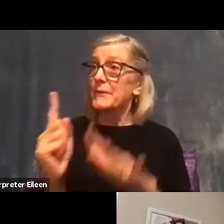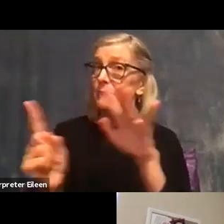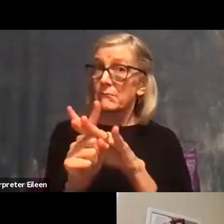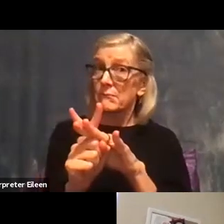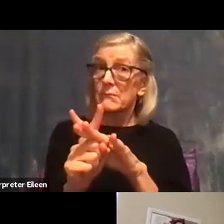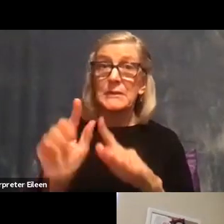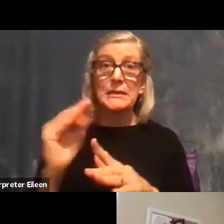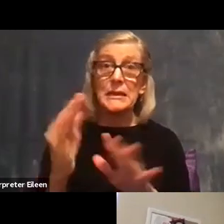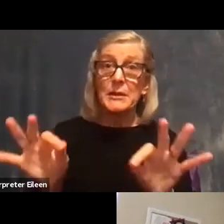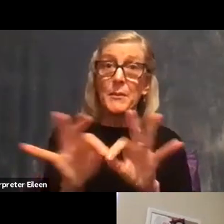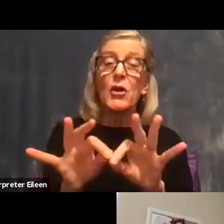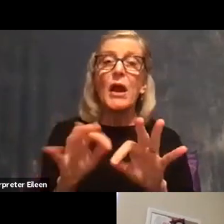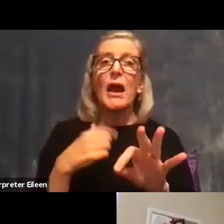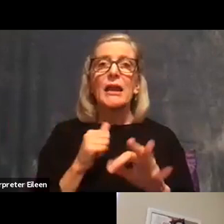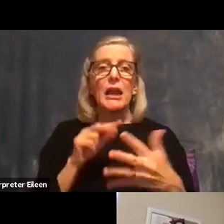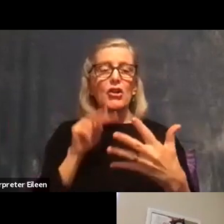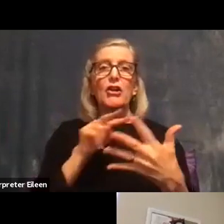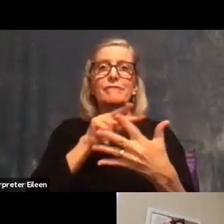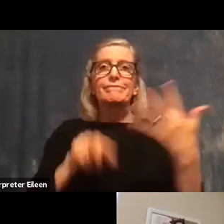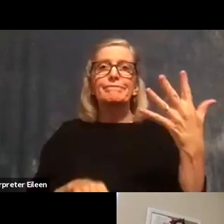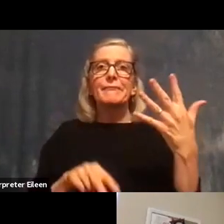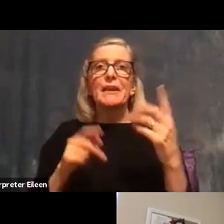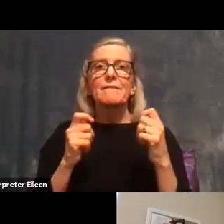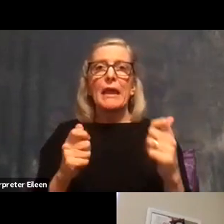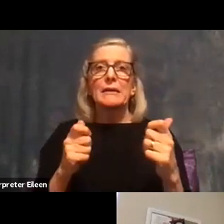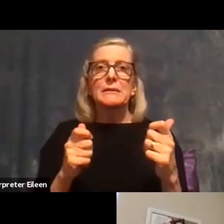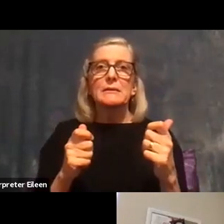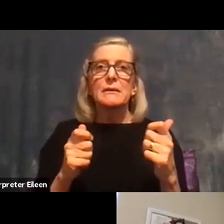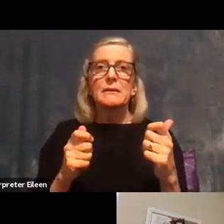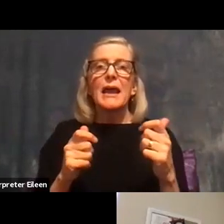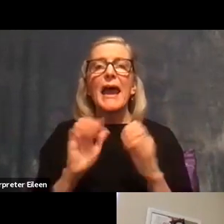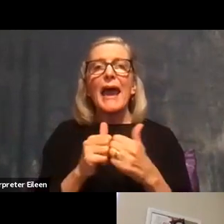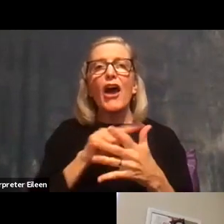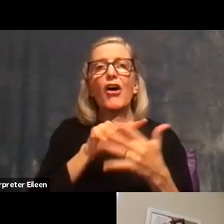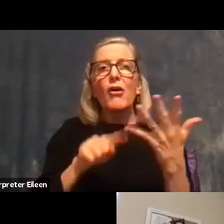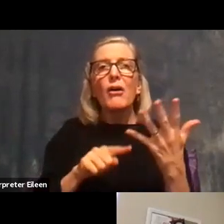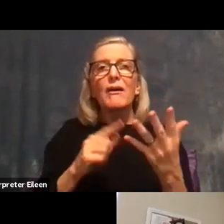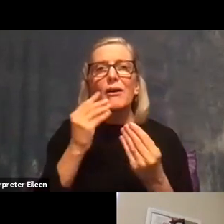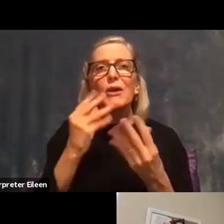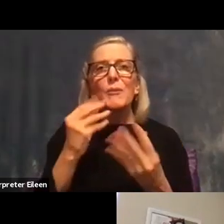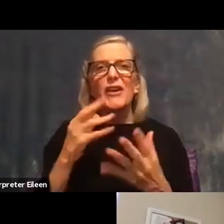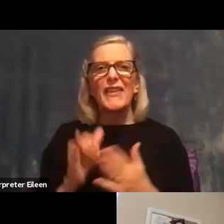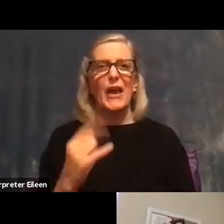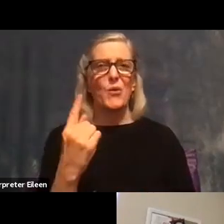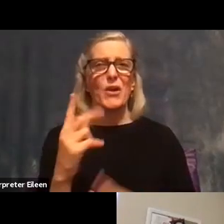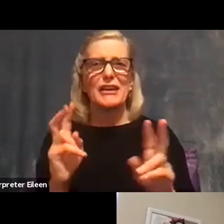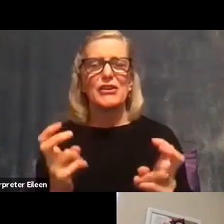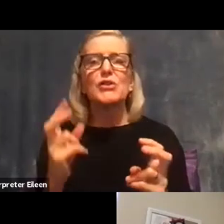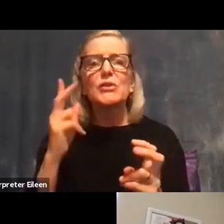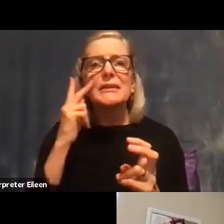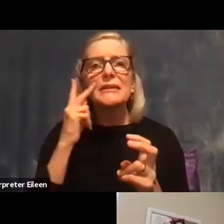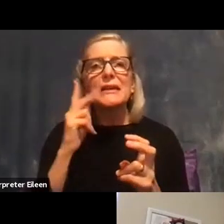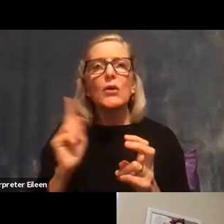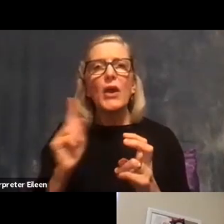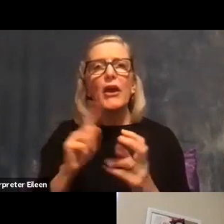see just at a glance right away how different places are reporting that one issue to see in what areas they